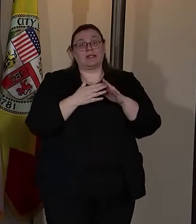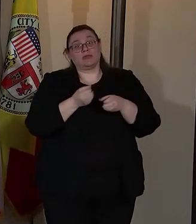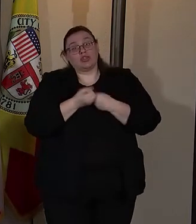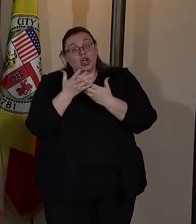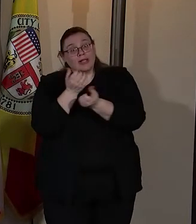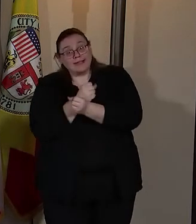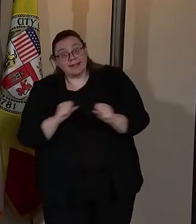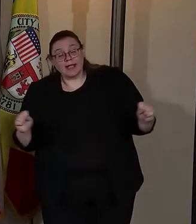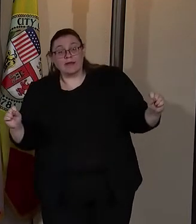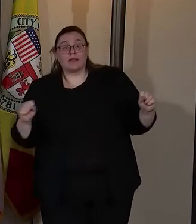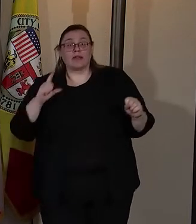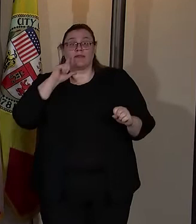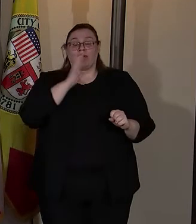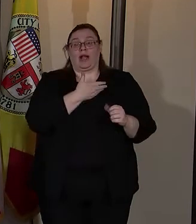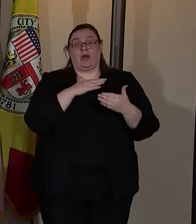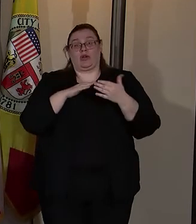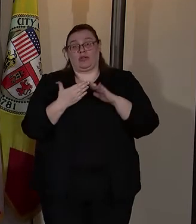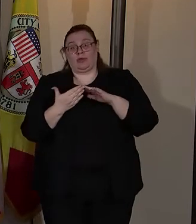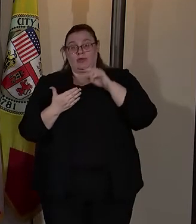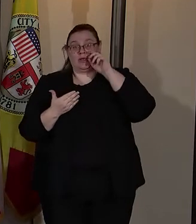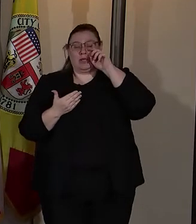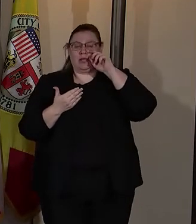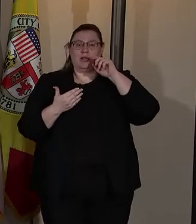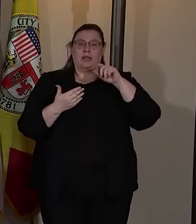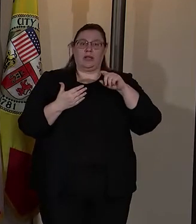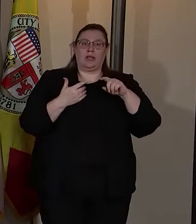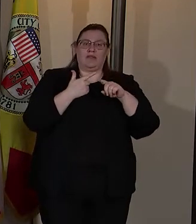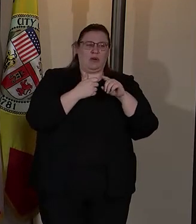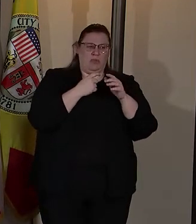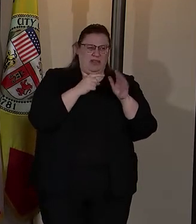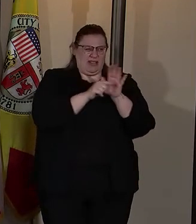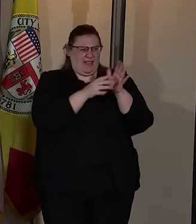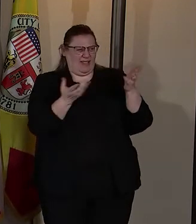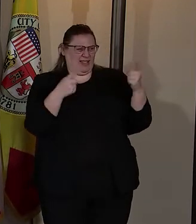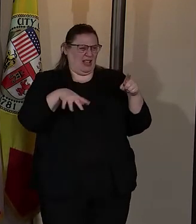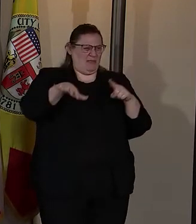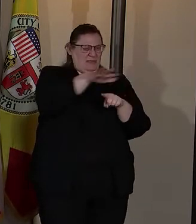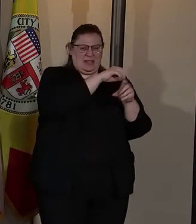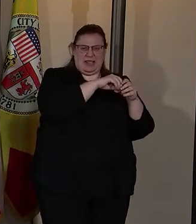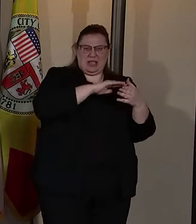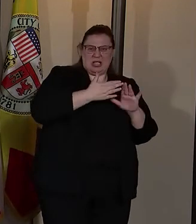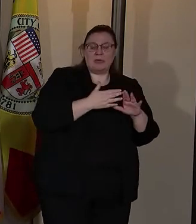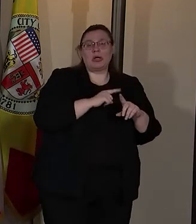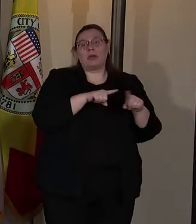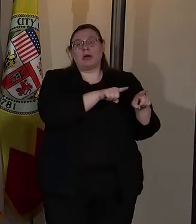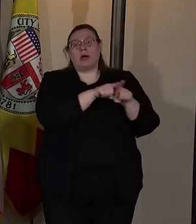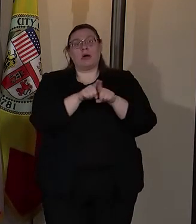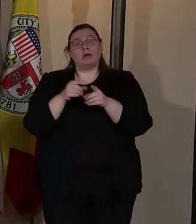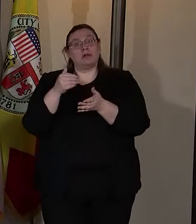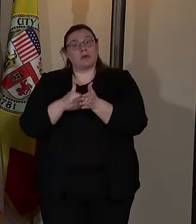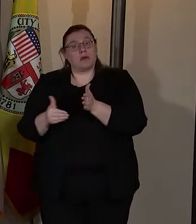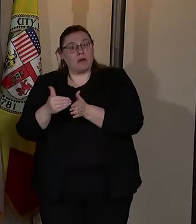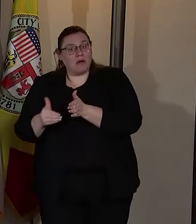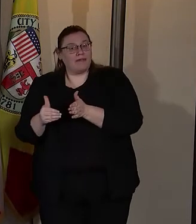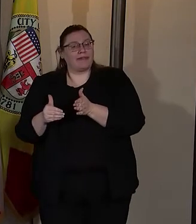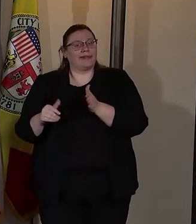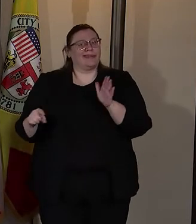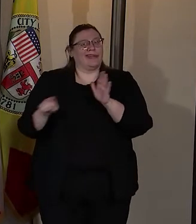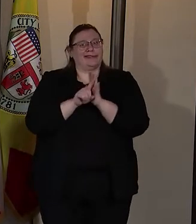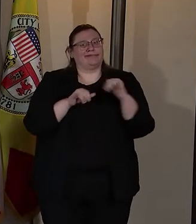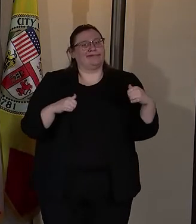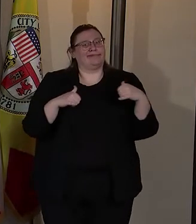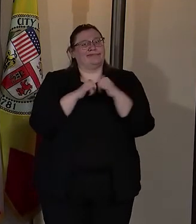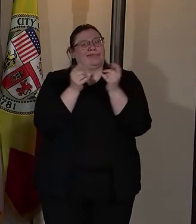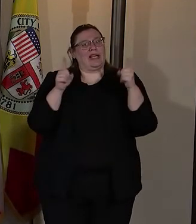uh, for our community from the negative forces in our community, but also, uh, all too often, uh, negative clashes